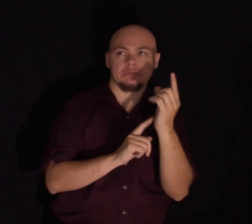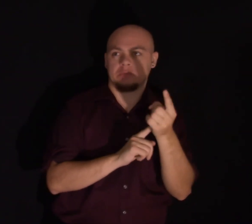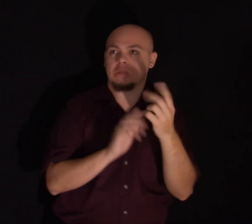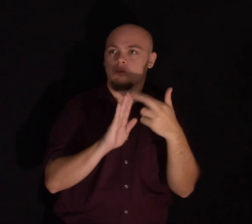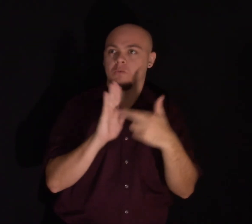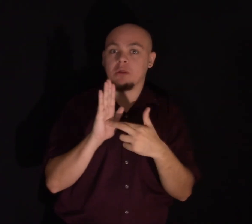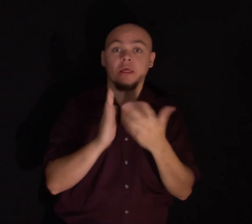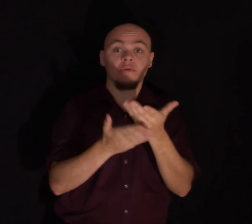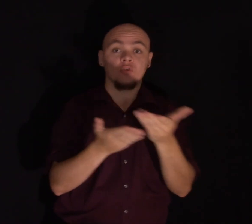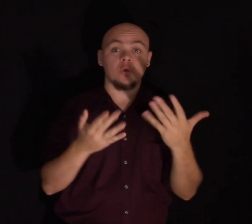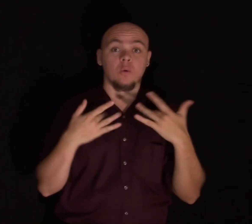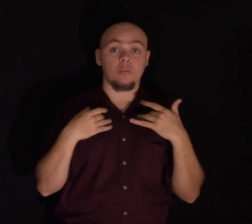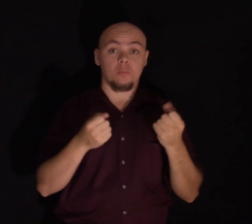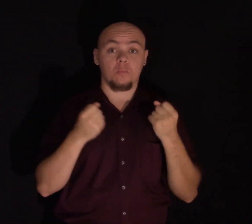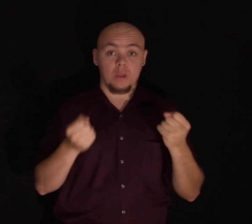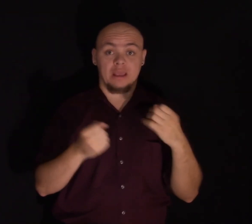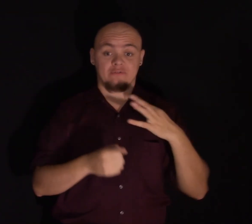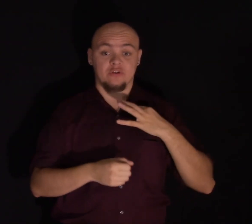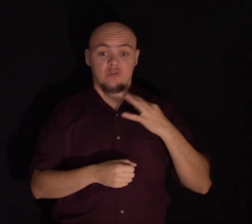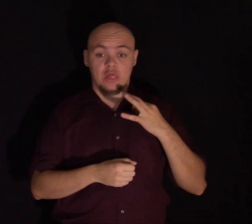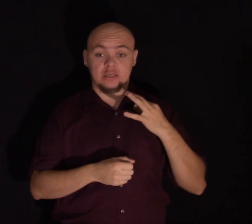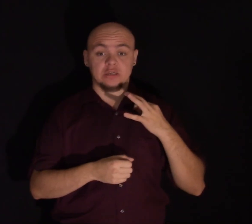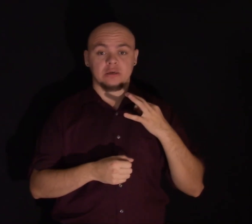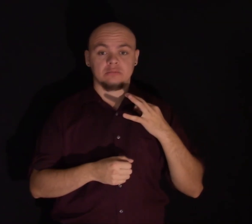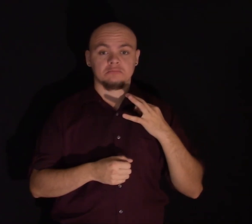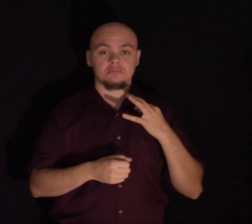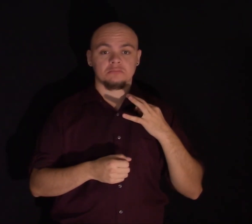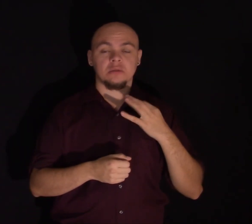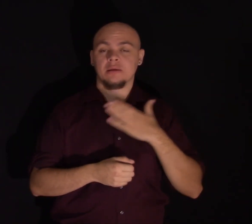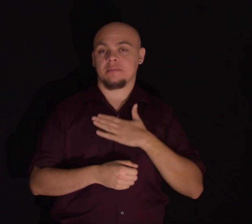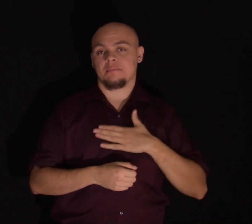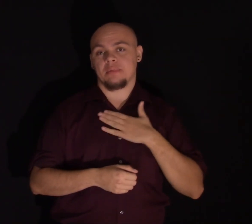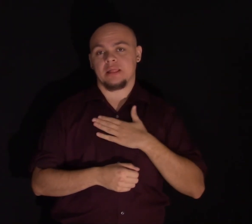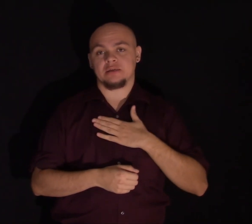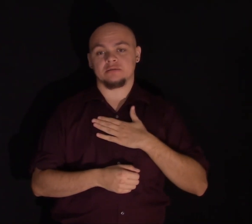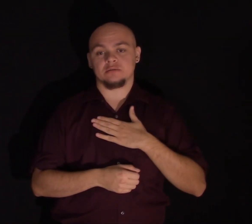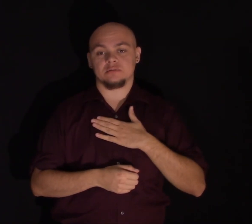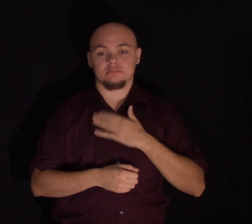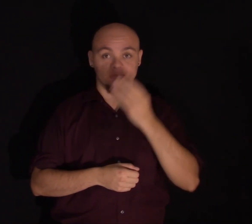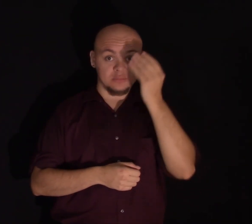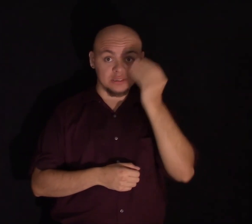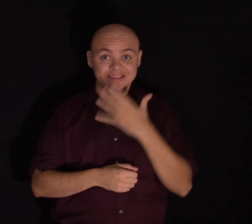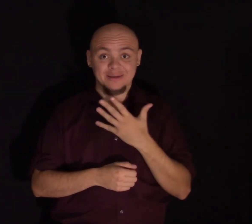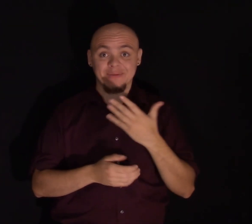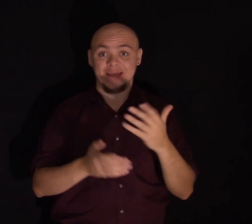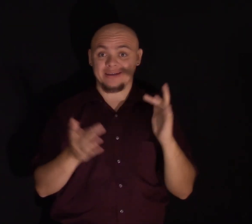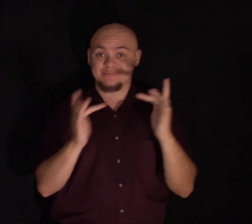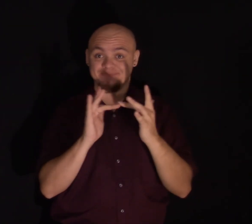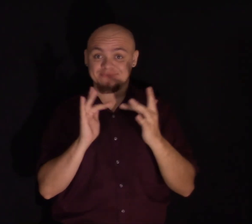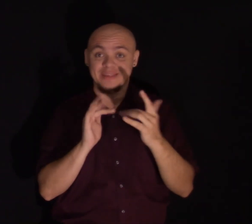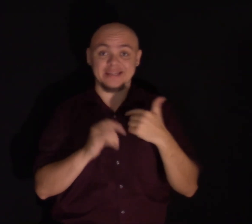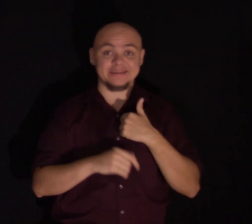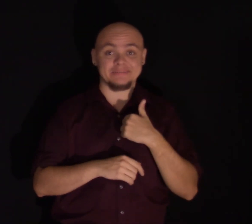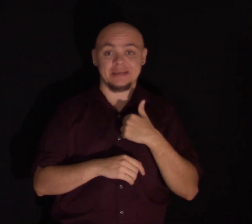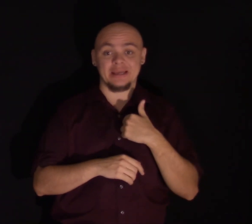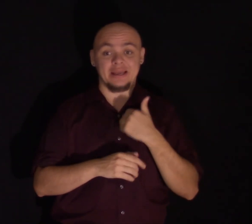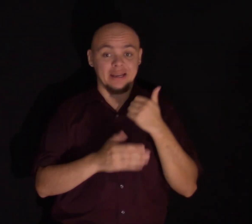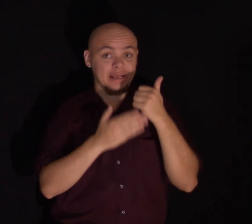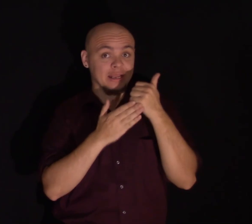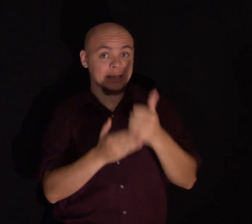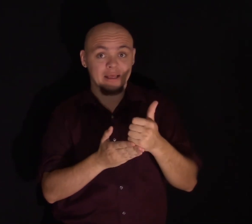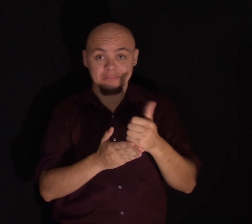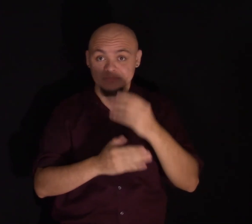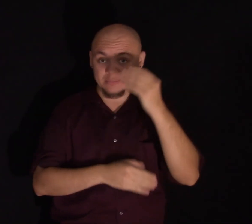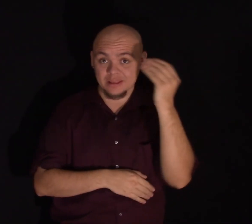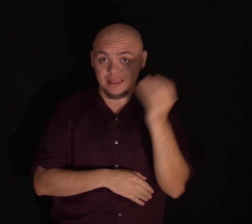anybody's brave enough to volunteer what they'd like to try it on, then please do tell me or get in touch with me. And if I can help in any way,